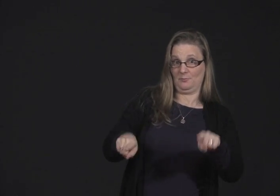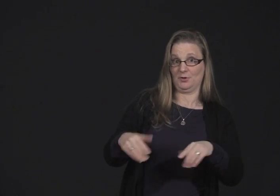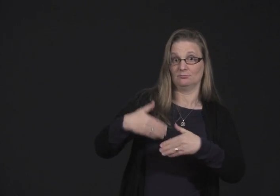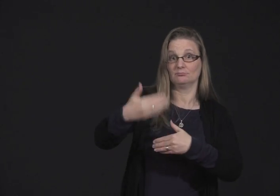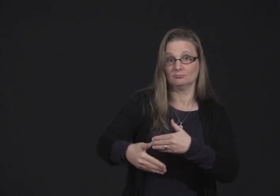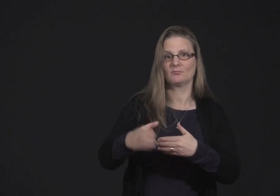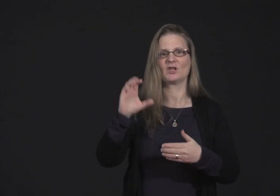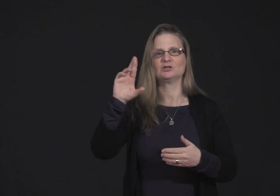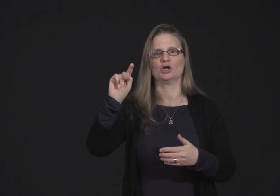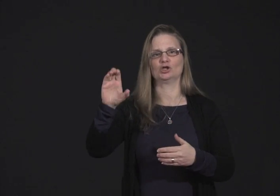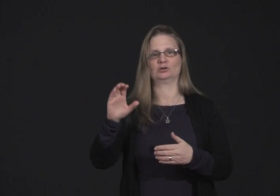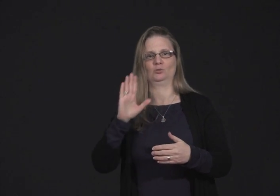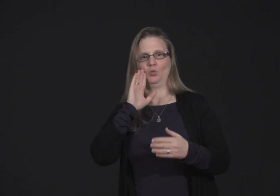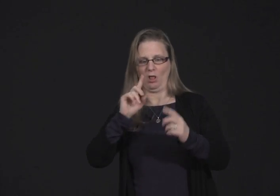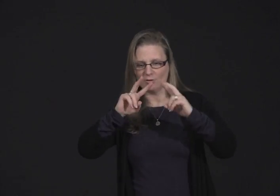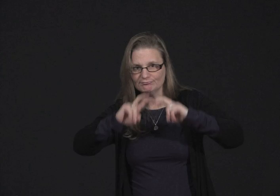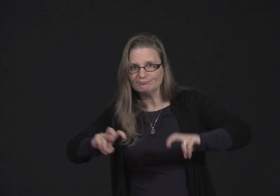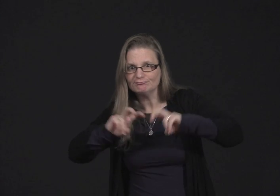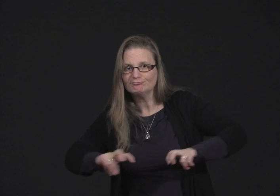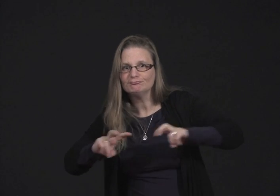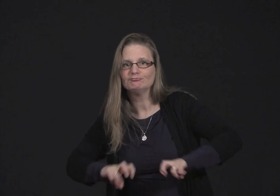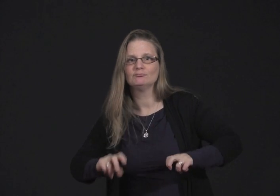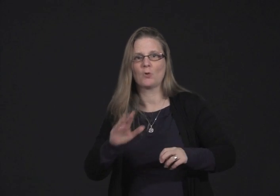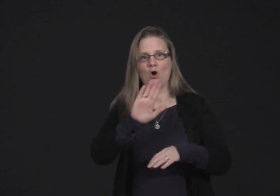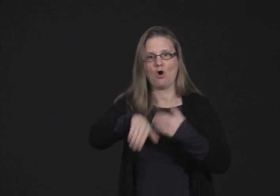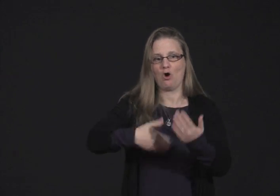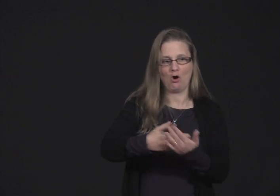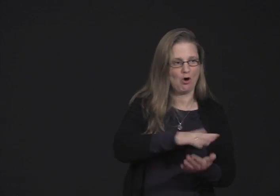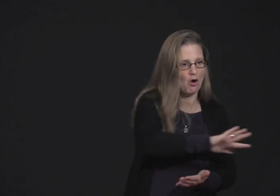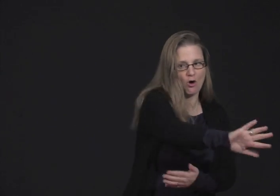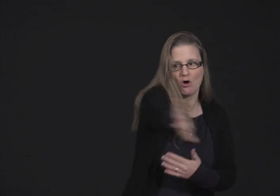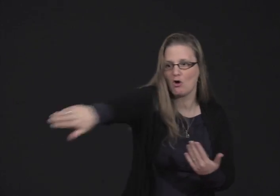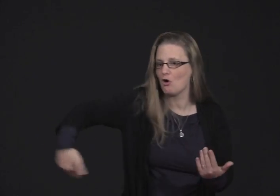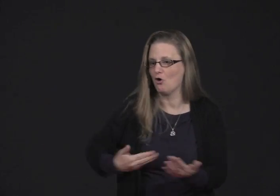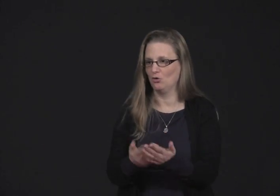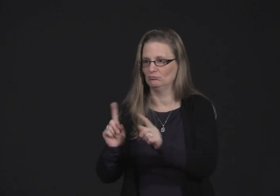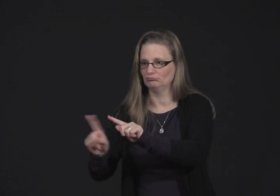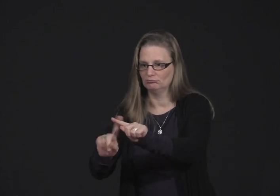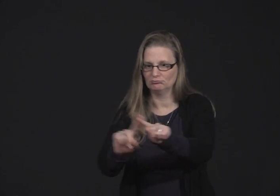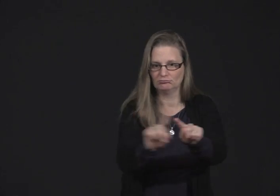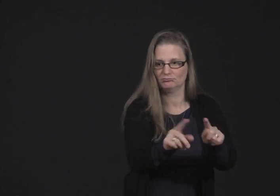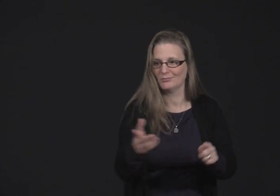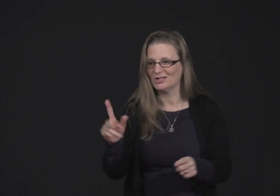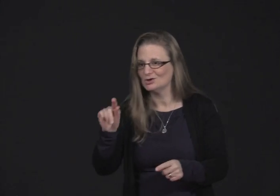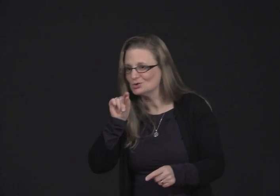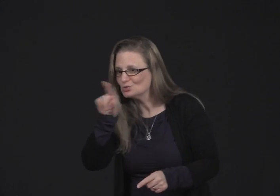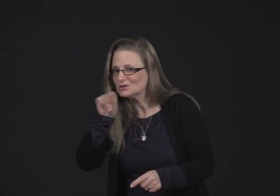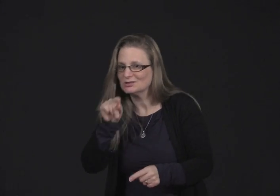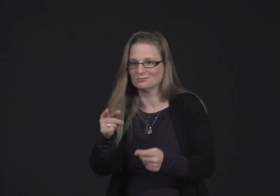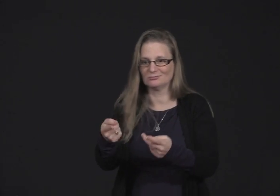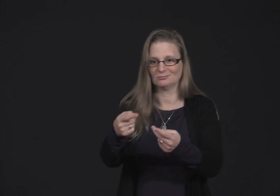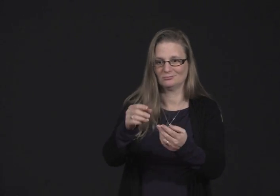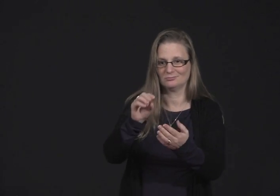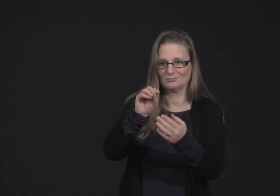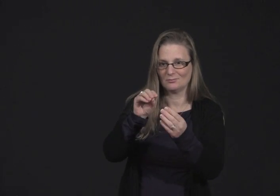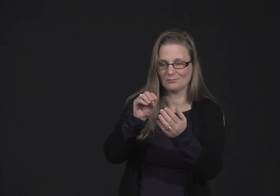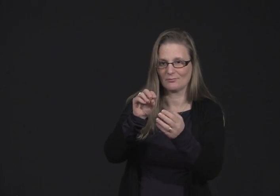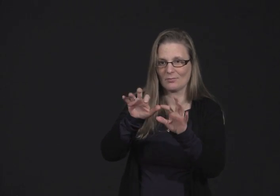The next step will be for the CRTC to compile and analyze all the data collected, whether there was feedback put on Twitter,